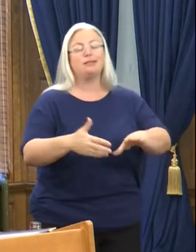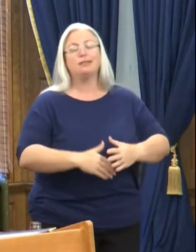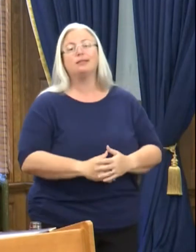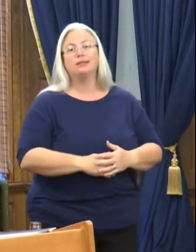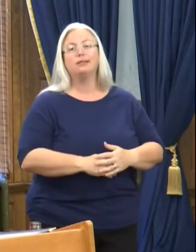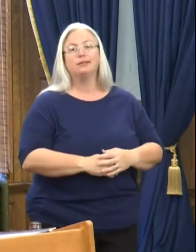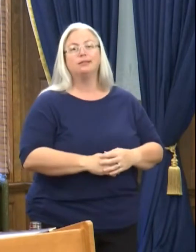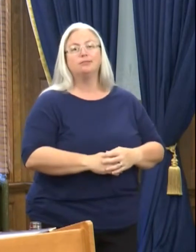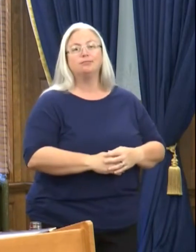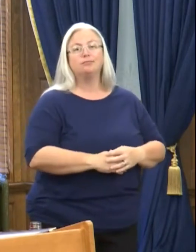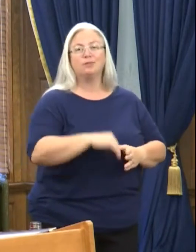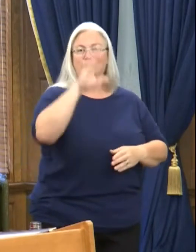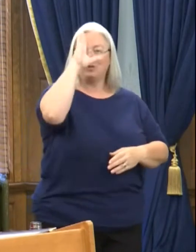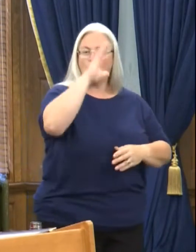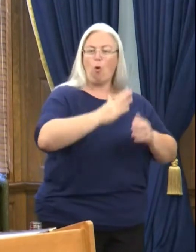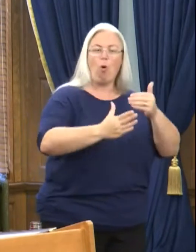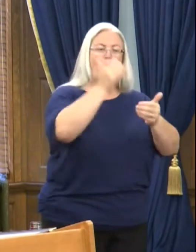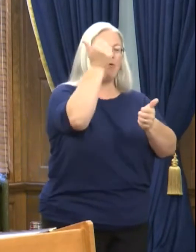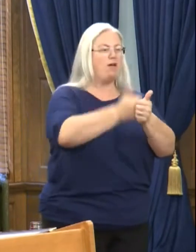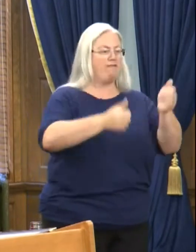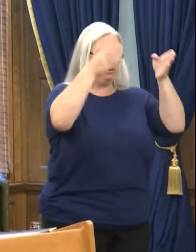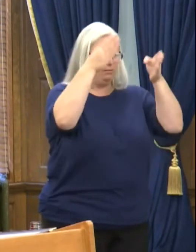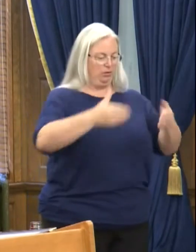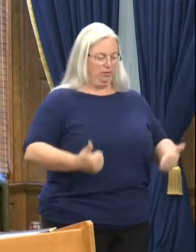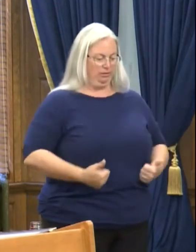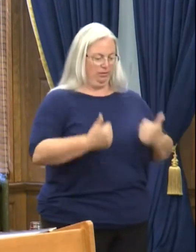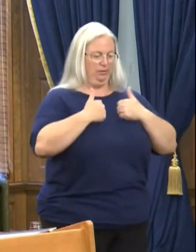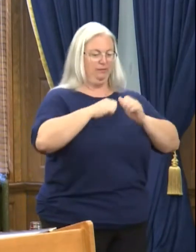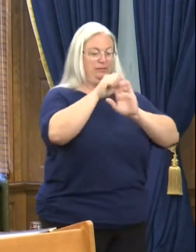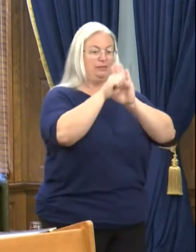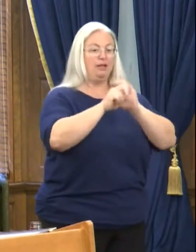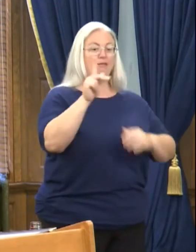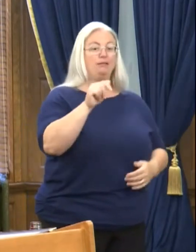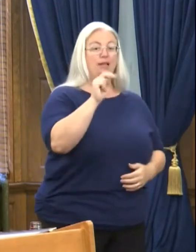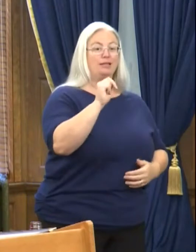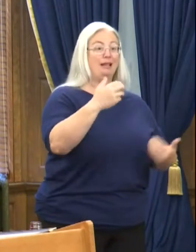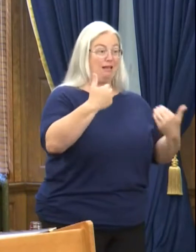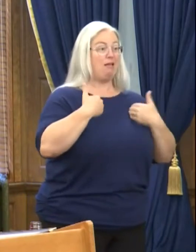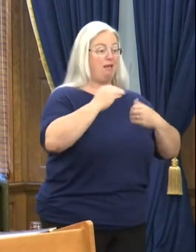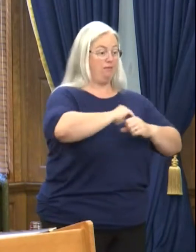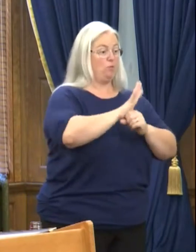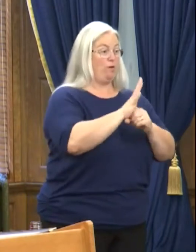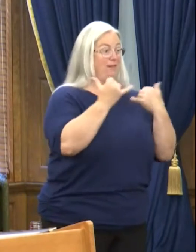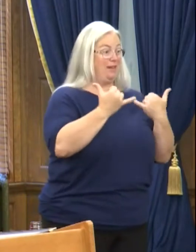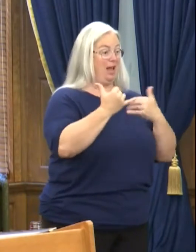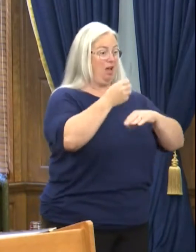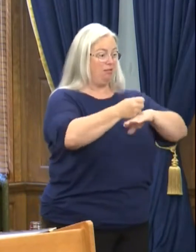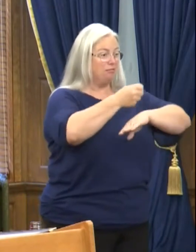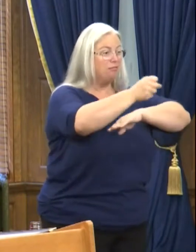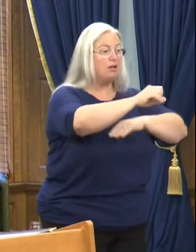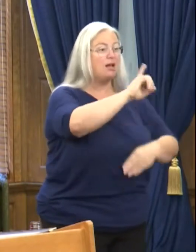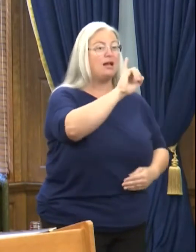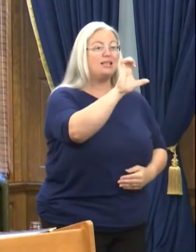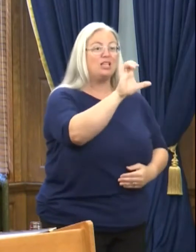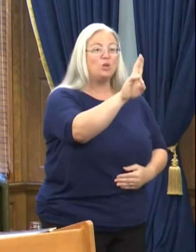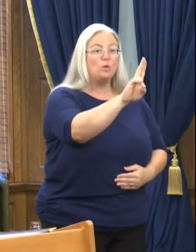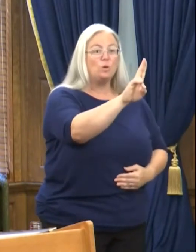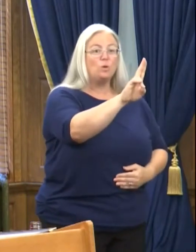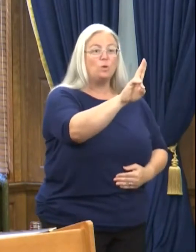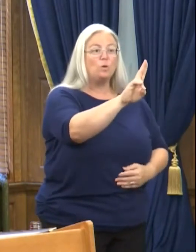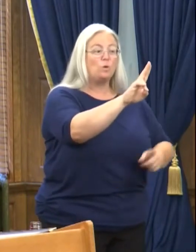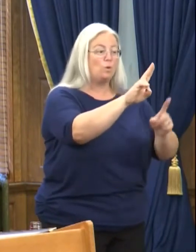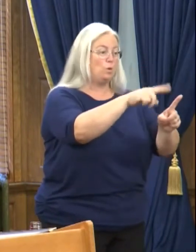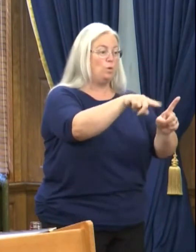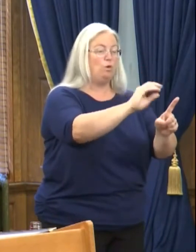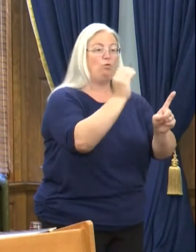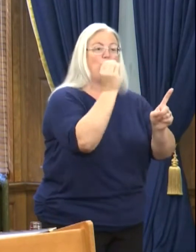almost every single Kansan who has COVID now and is in an intensive care unit bed is